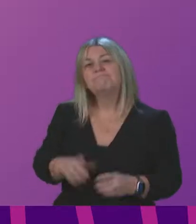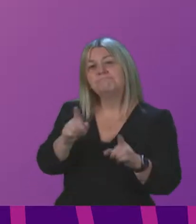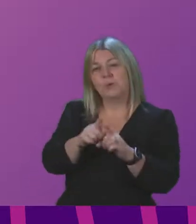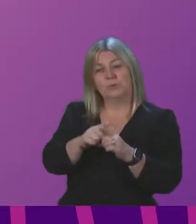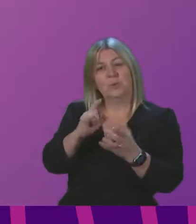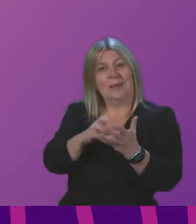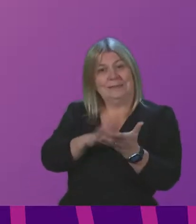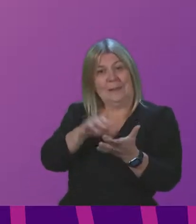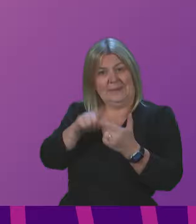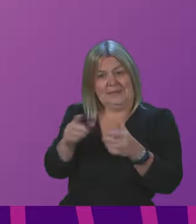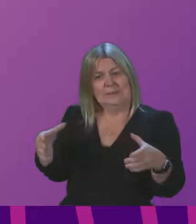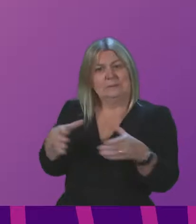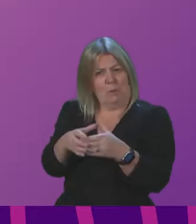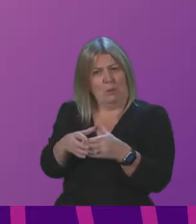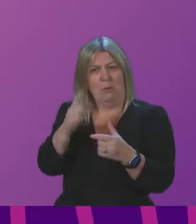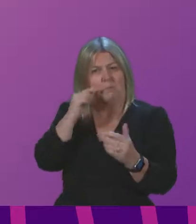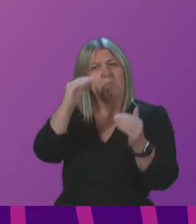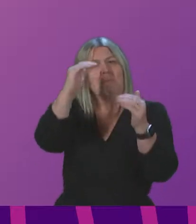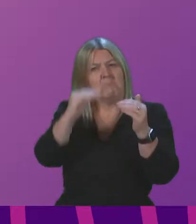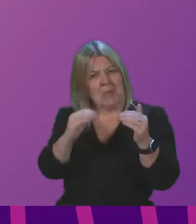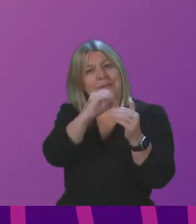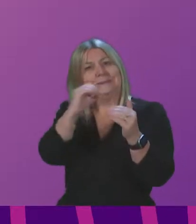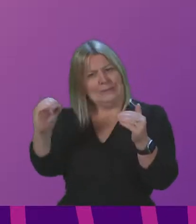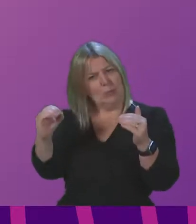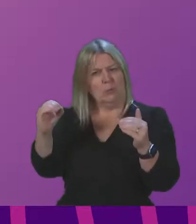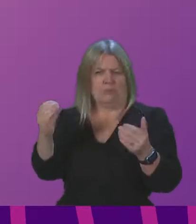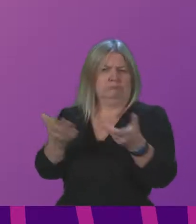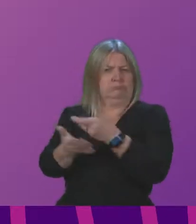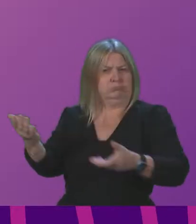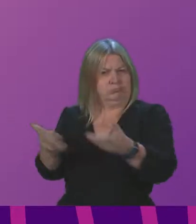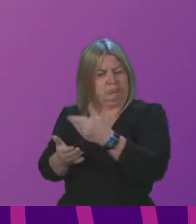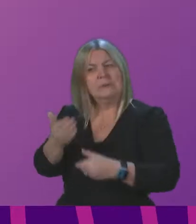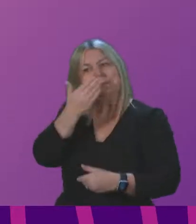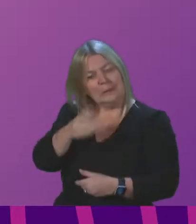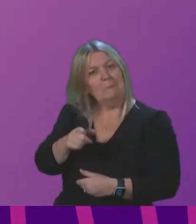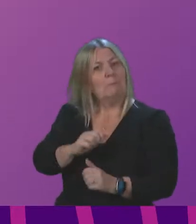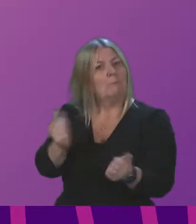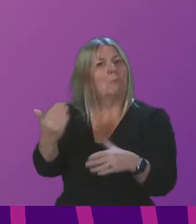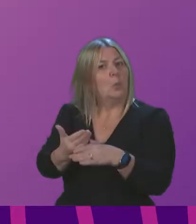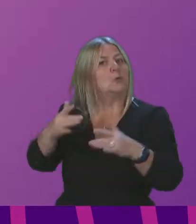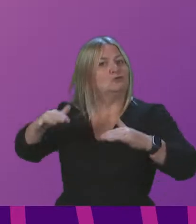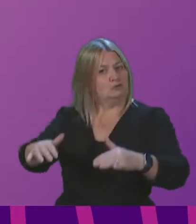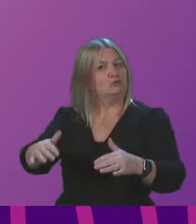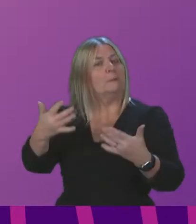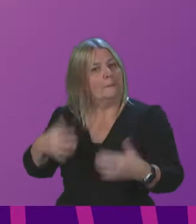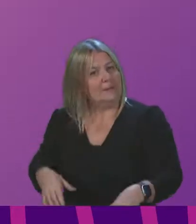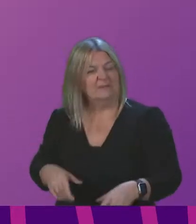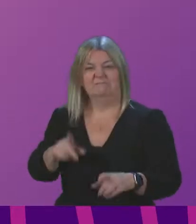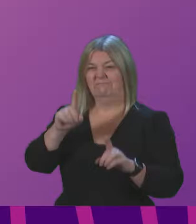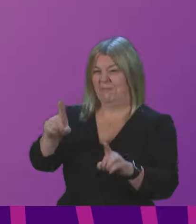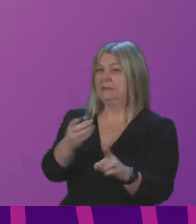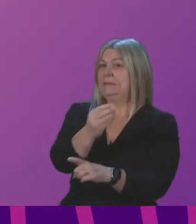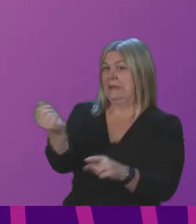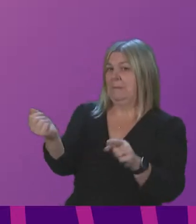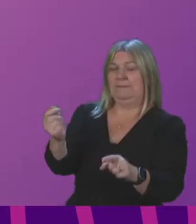SMEs and the move to net zero. While we heard about some good work taking place, we also noted concerns that many businesses are still in